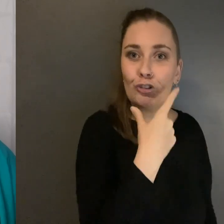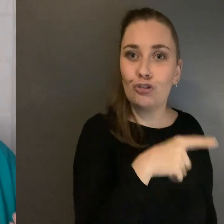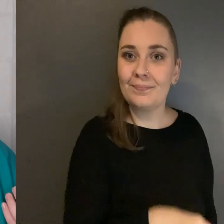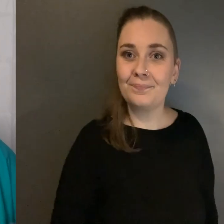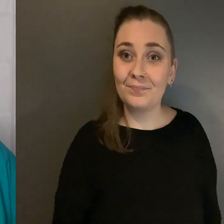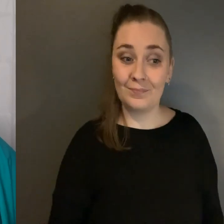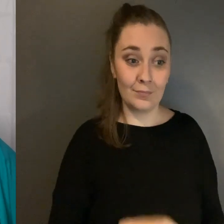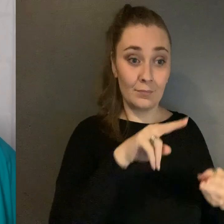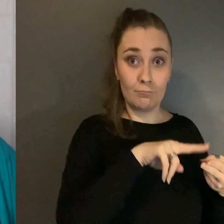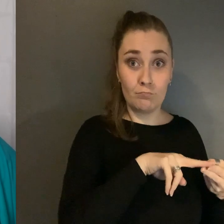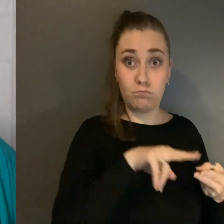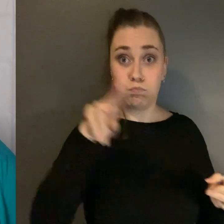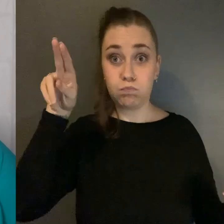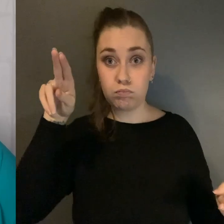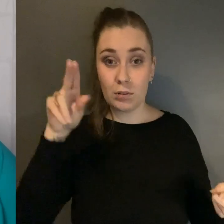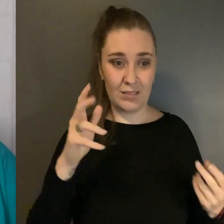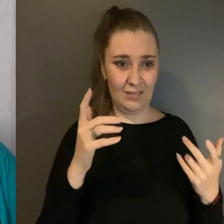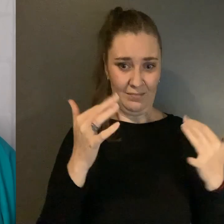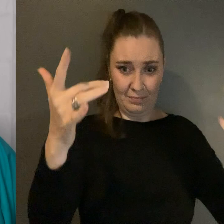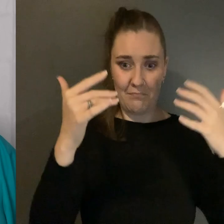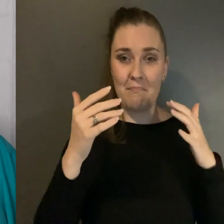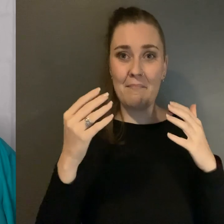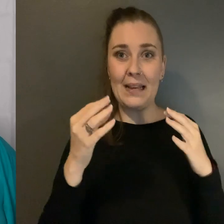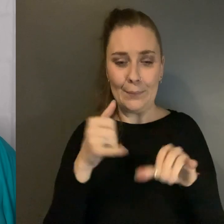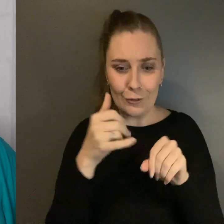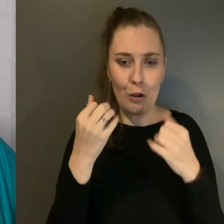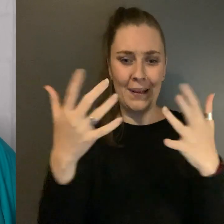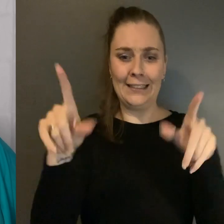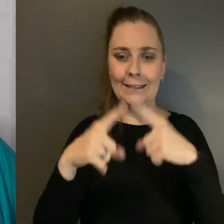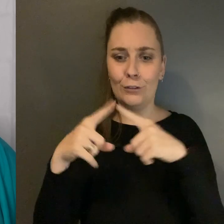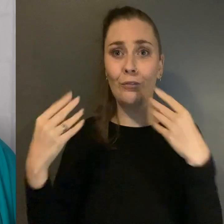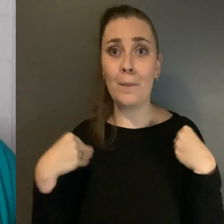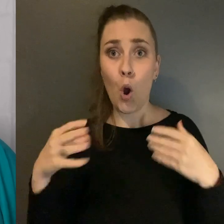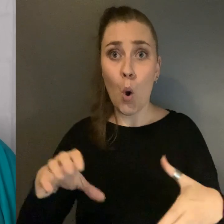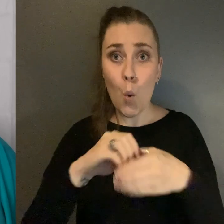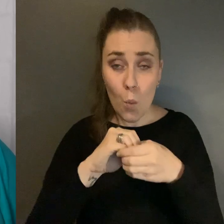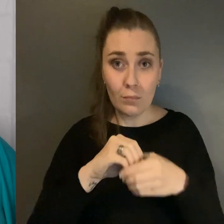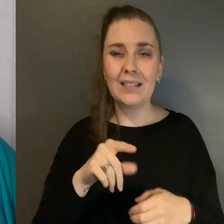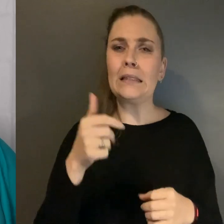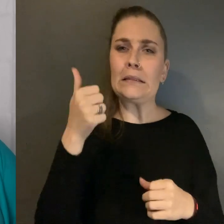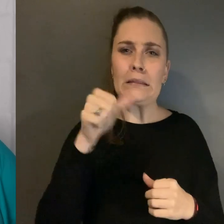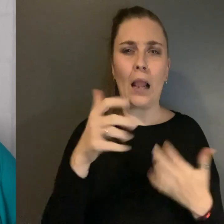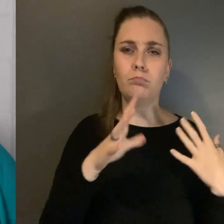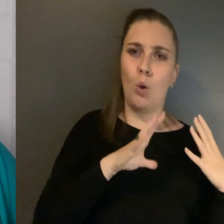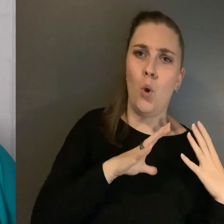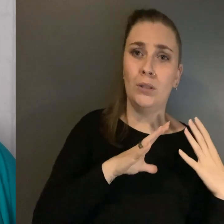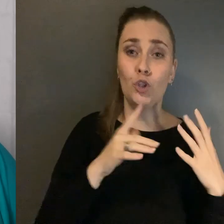price of many medications owned by many different companies Is still a burden that too many